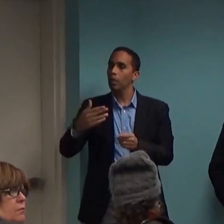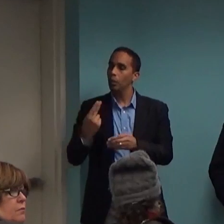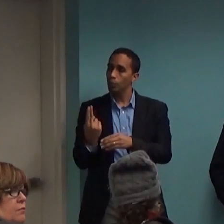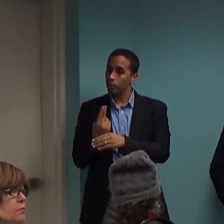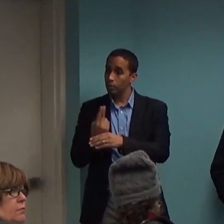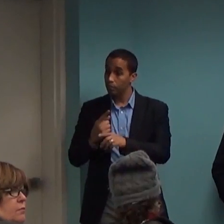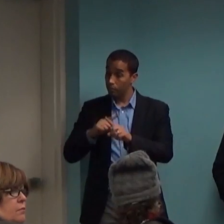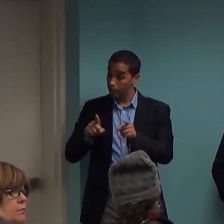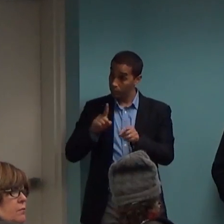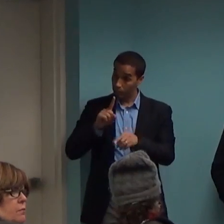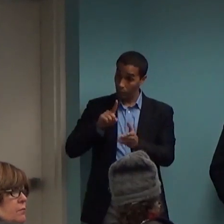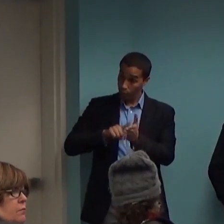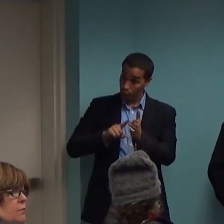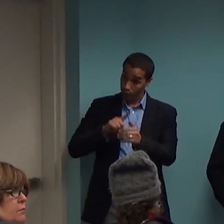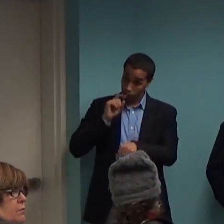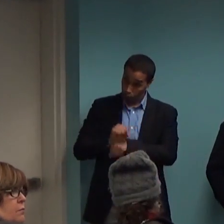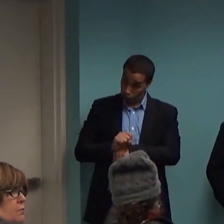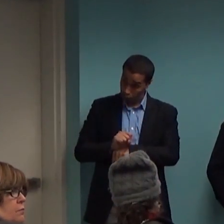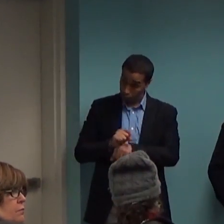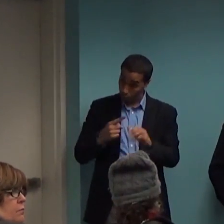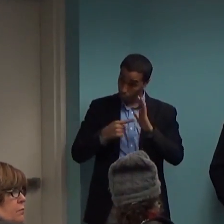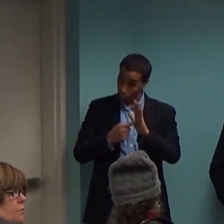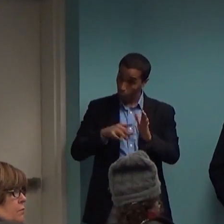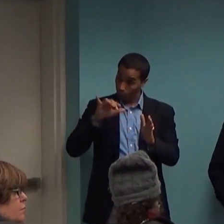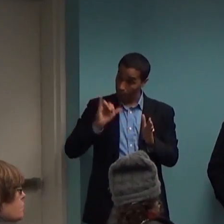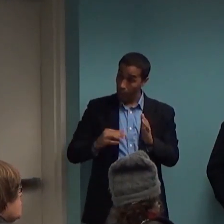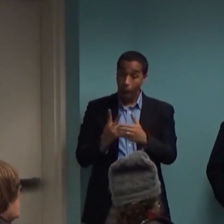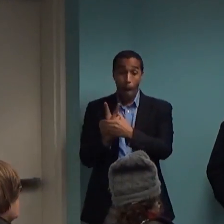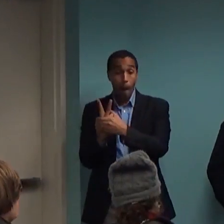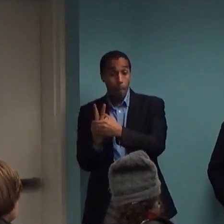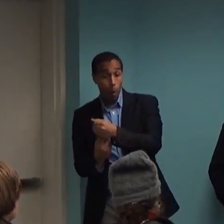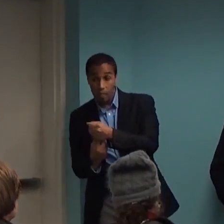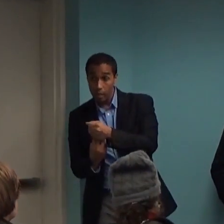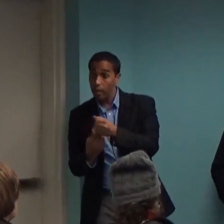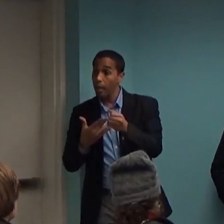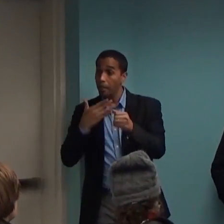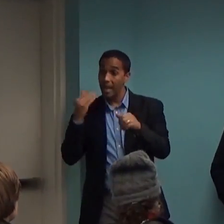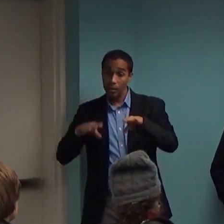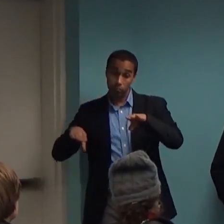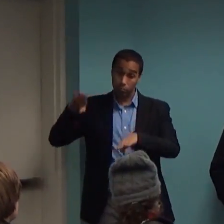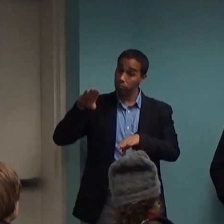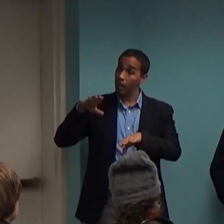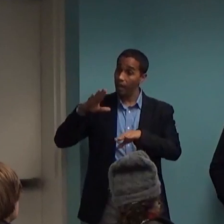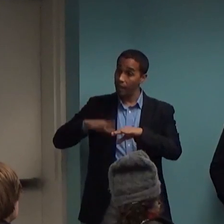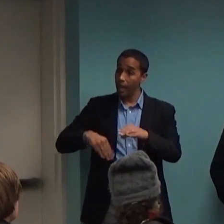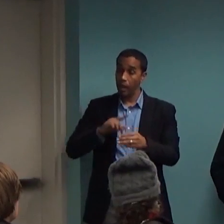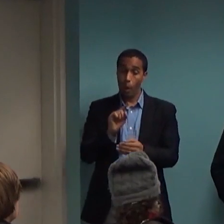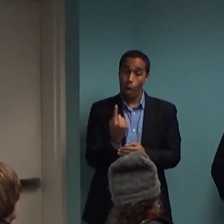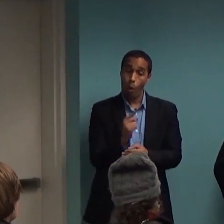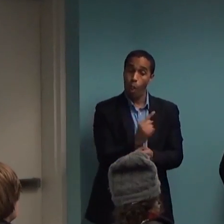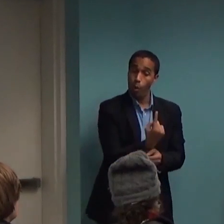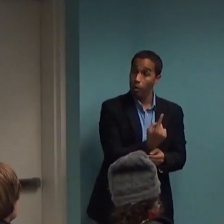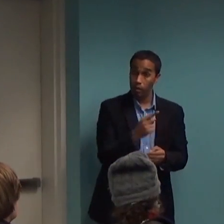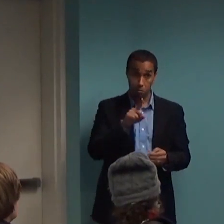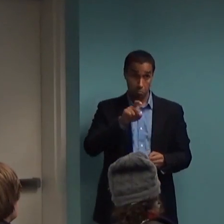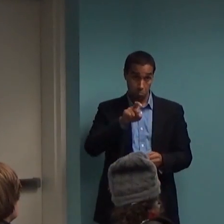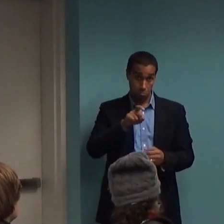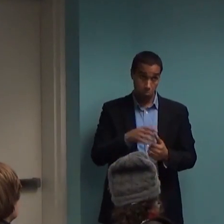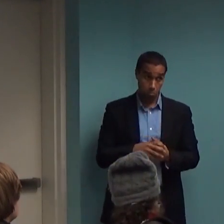paint that picture that really both is the most effective or not? So, up until